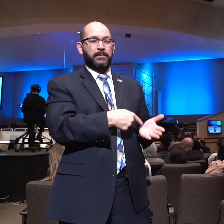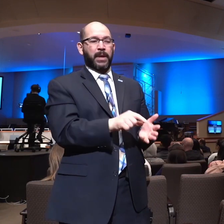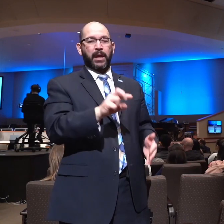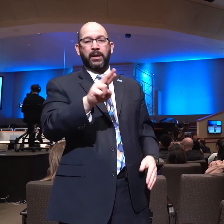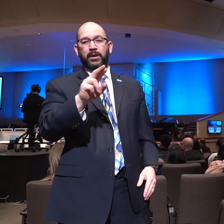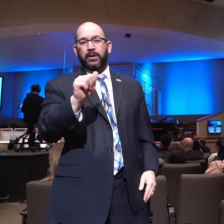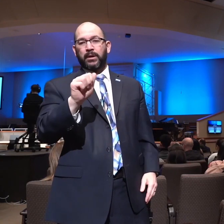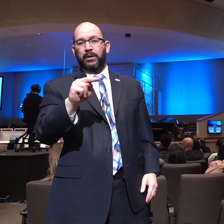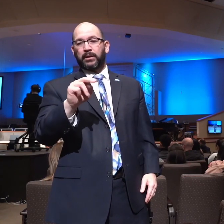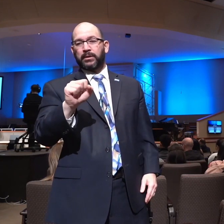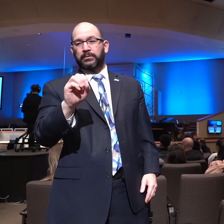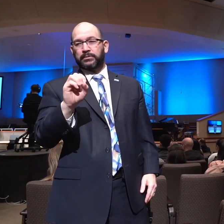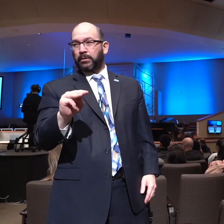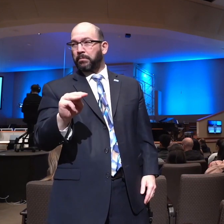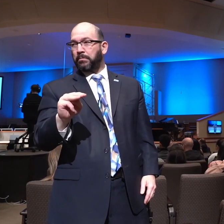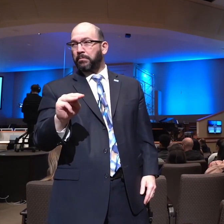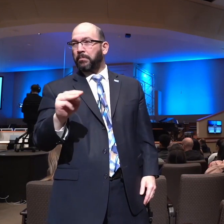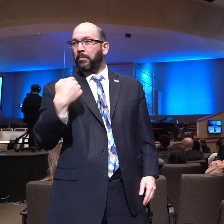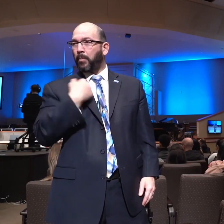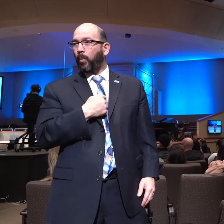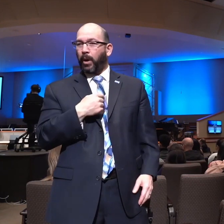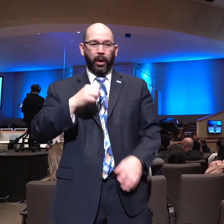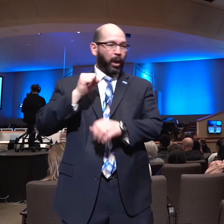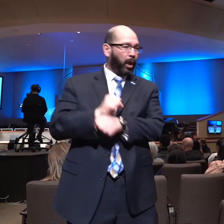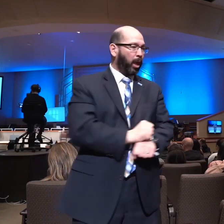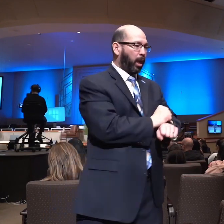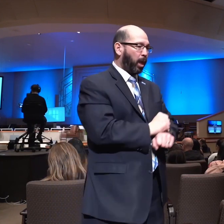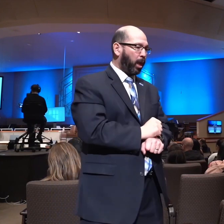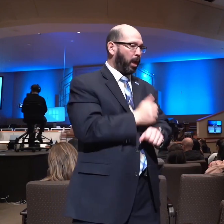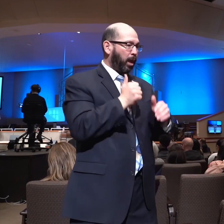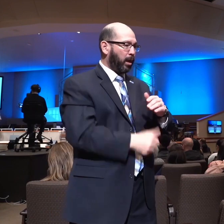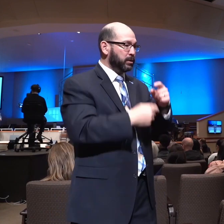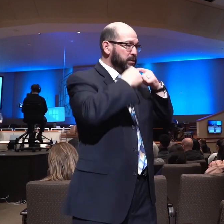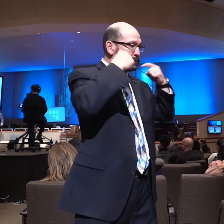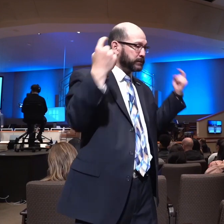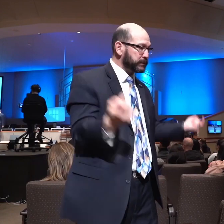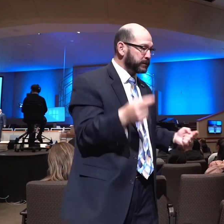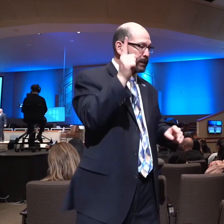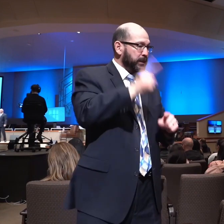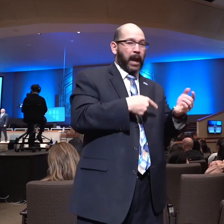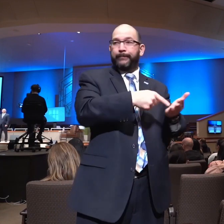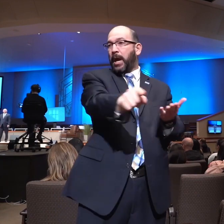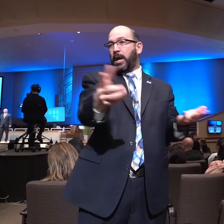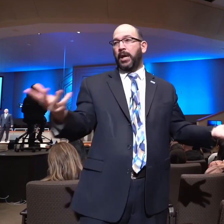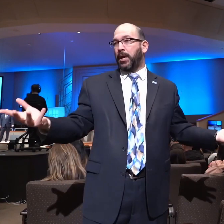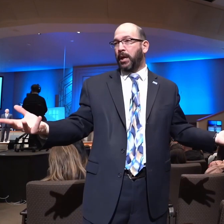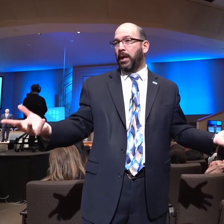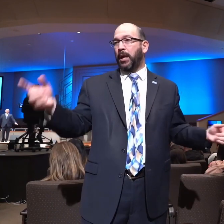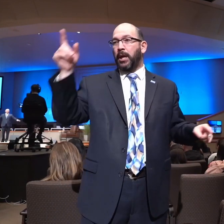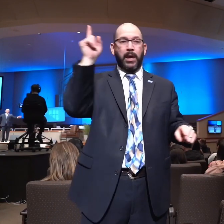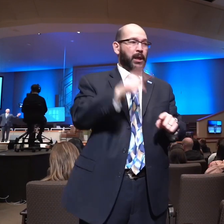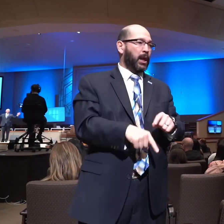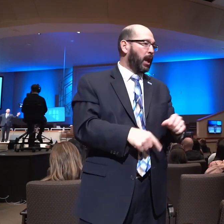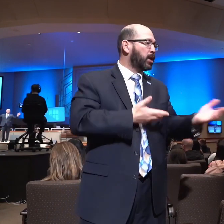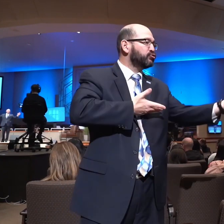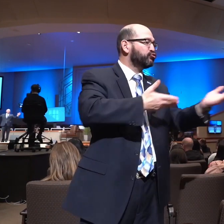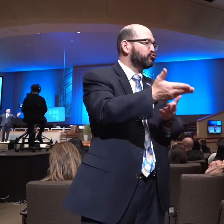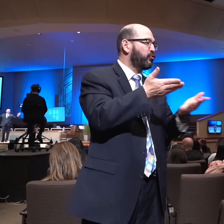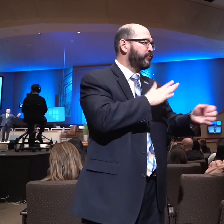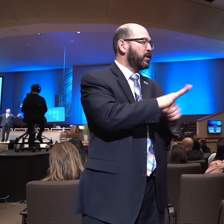We owed a debt we could not pay. No way, no how. Look, you could not knock enough doors. I don't care what the Jehovah's Witnesses say about